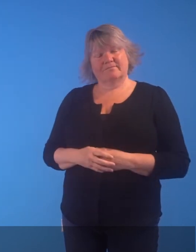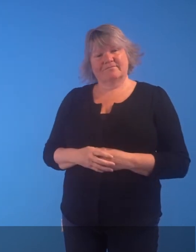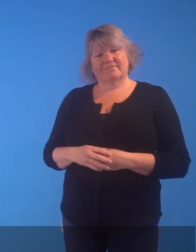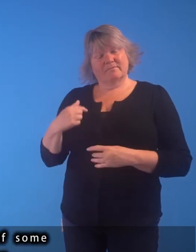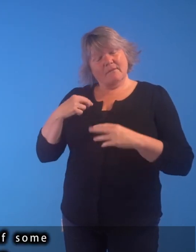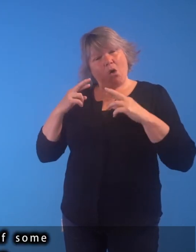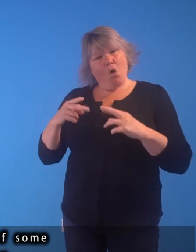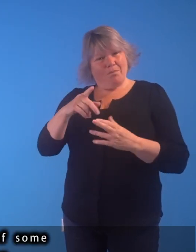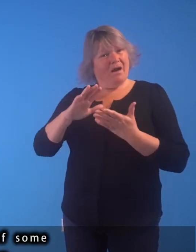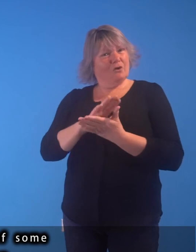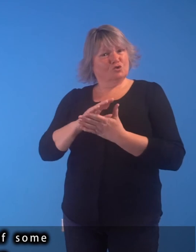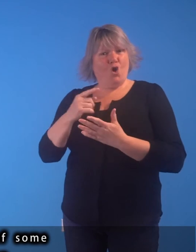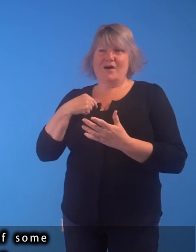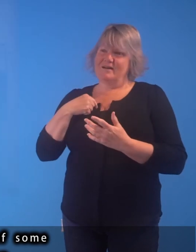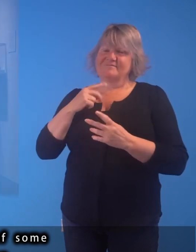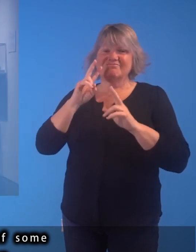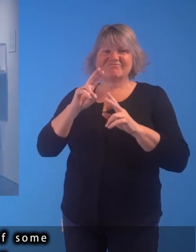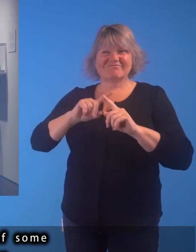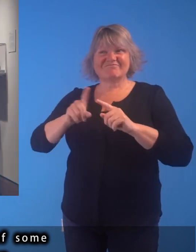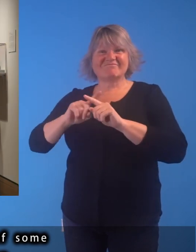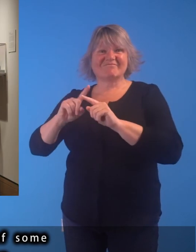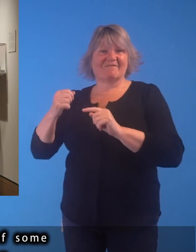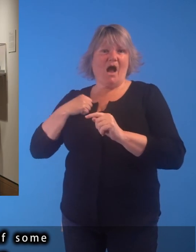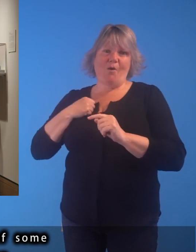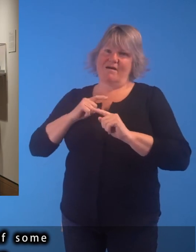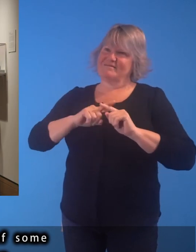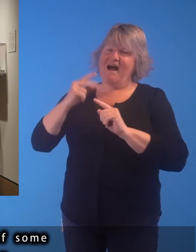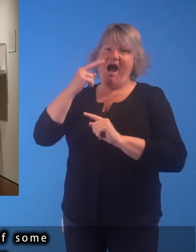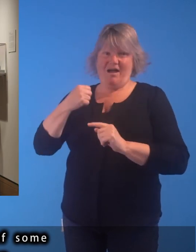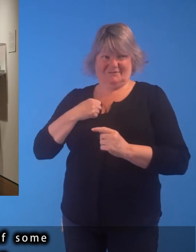We hoped that you enjoyed this review of some of the artworks in our collection.